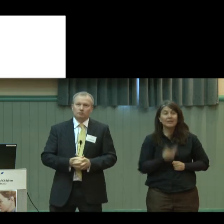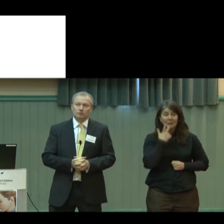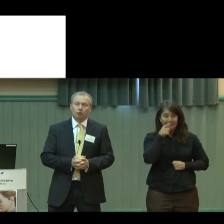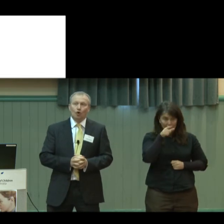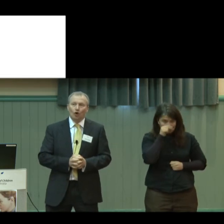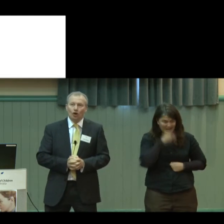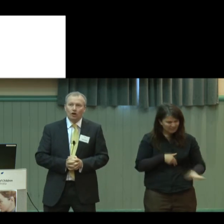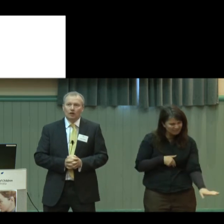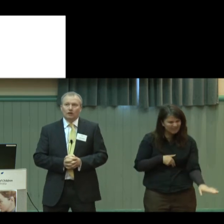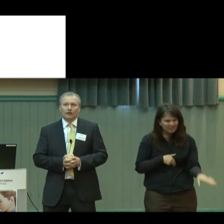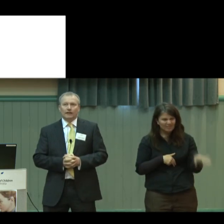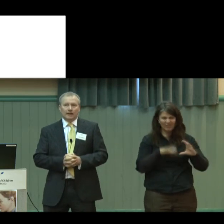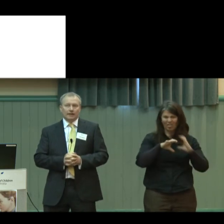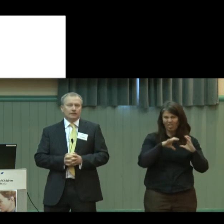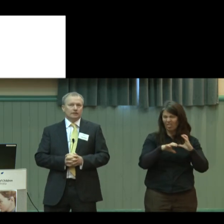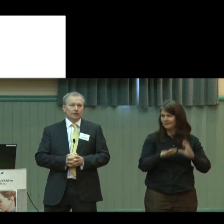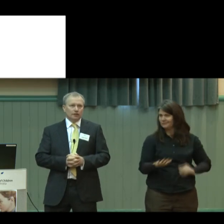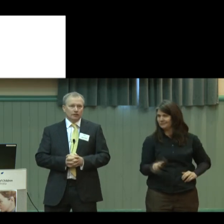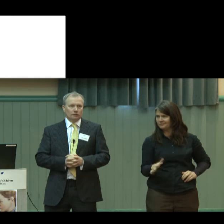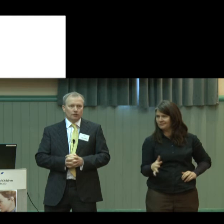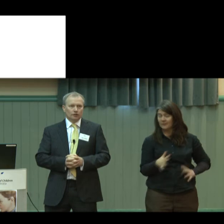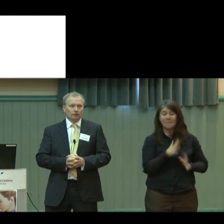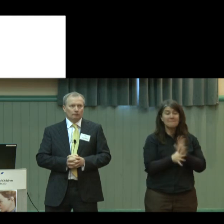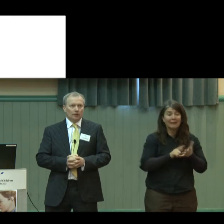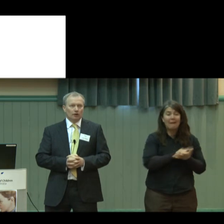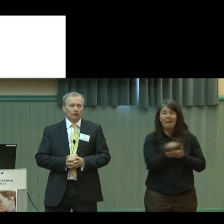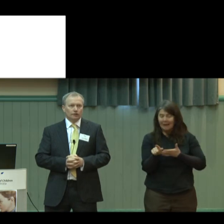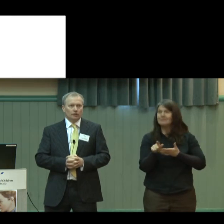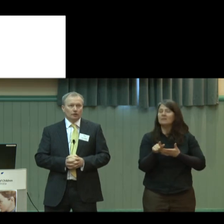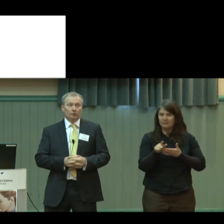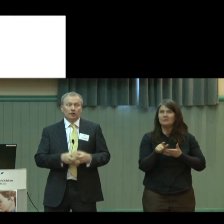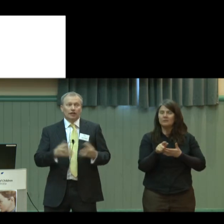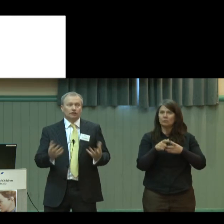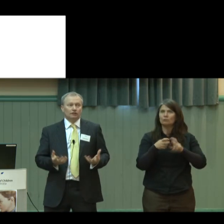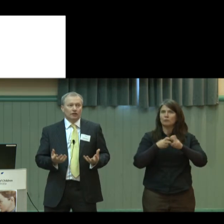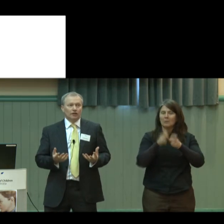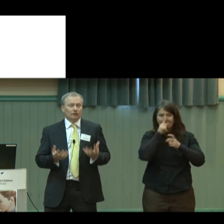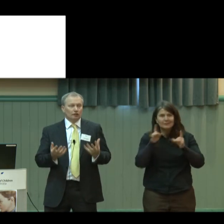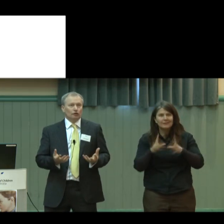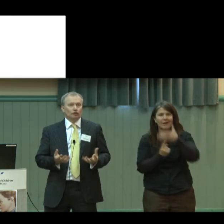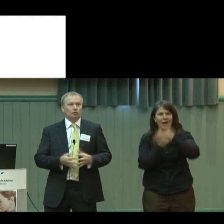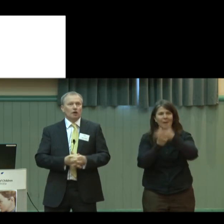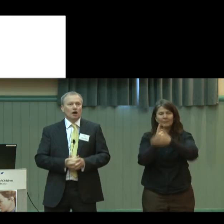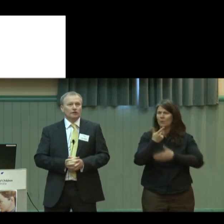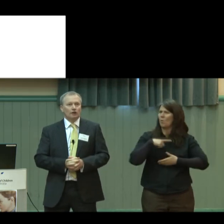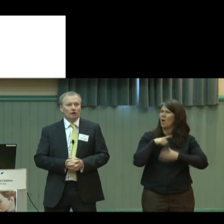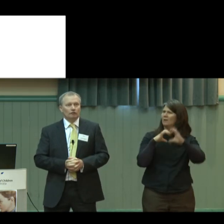poor, then that leads to difficulties for you because communication is a crucial part of